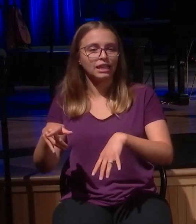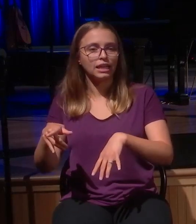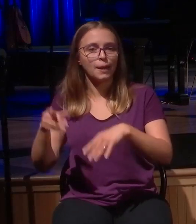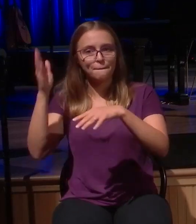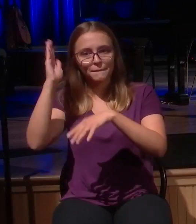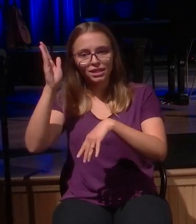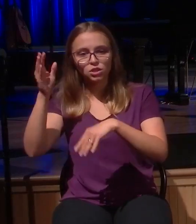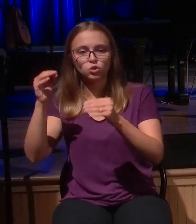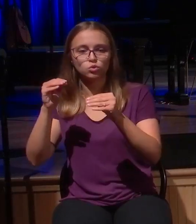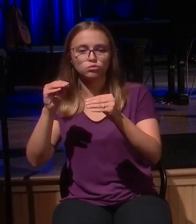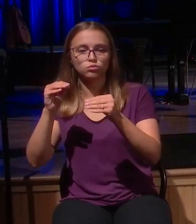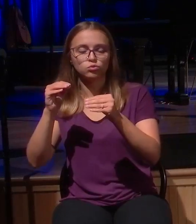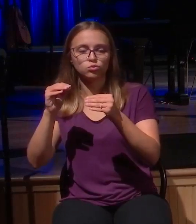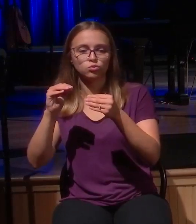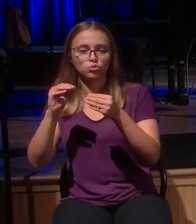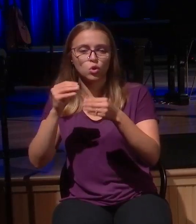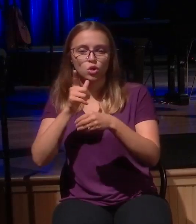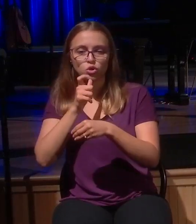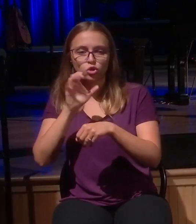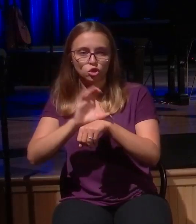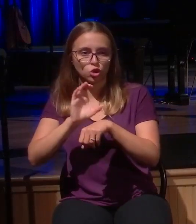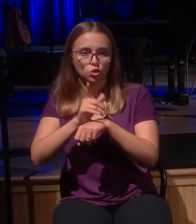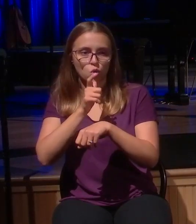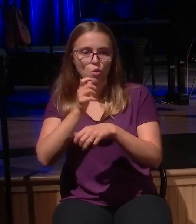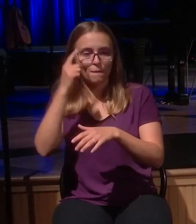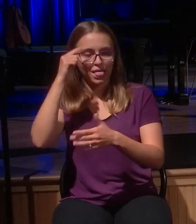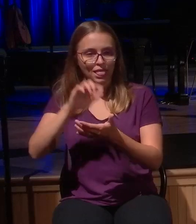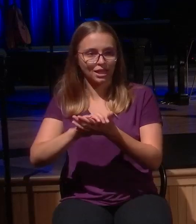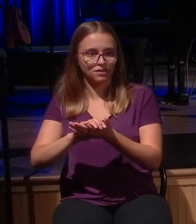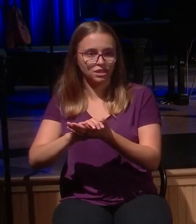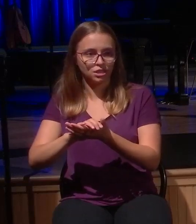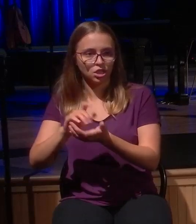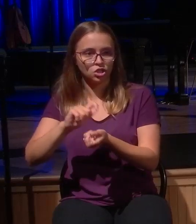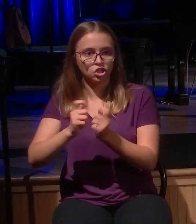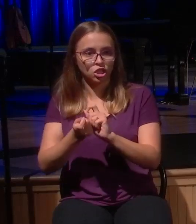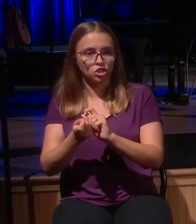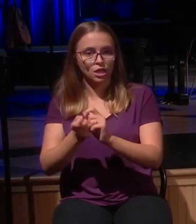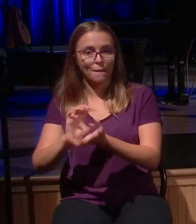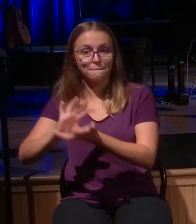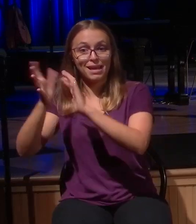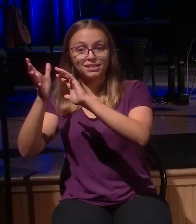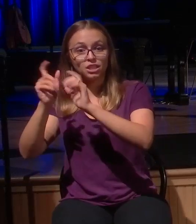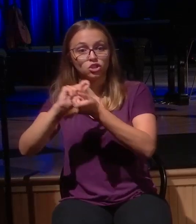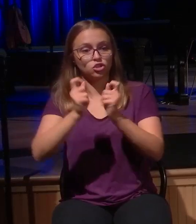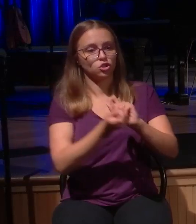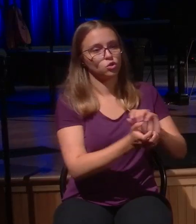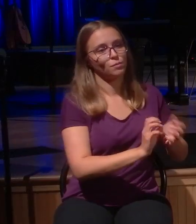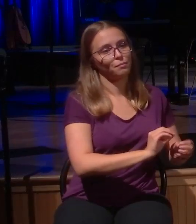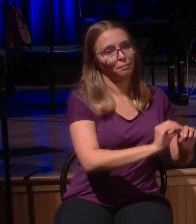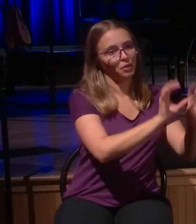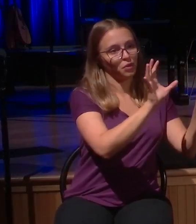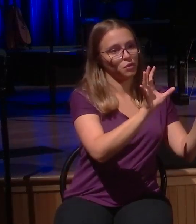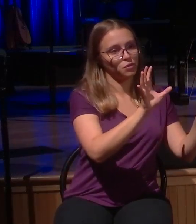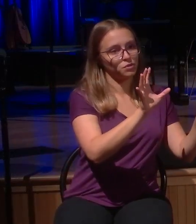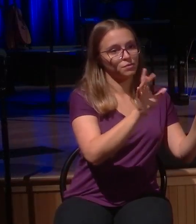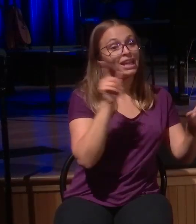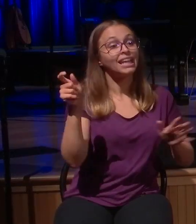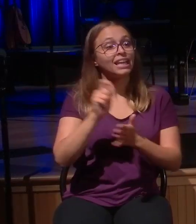Peterson wrote this. He said, the biblical fact is that there are no successful churches. There are instead